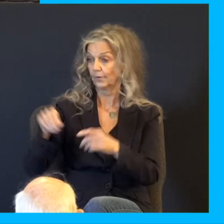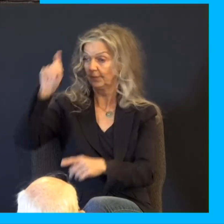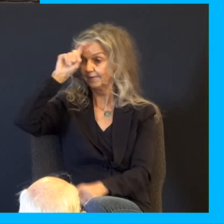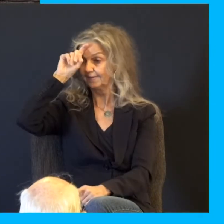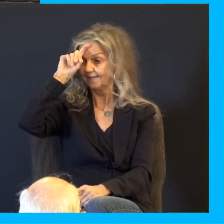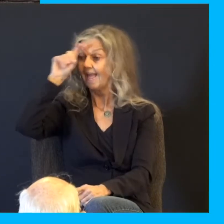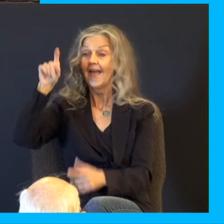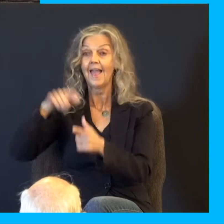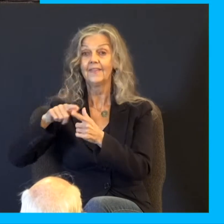they have a sin that they've been hiding.